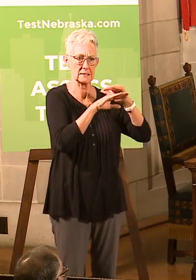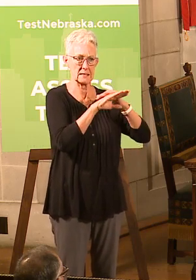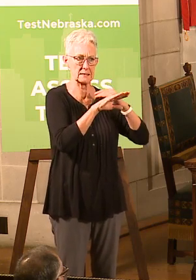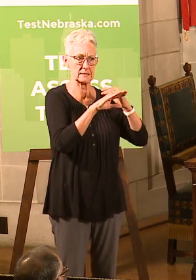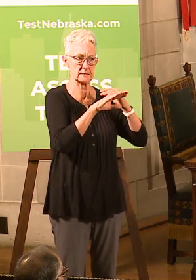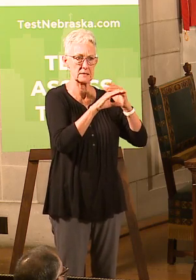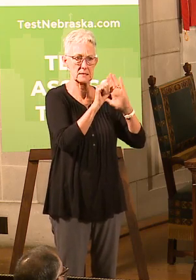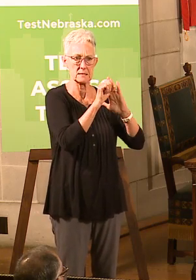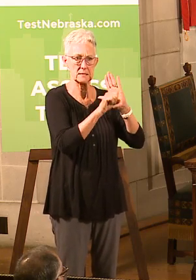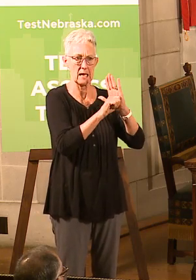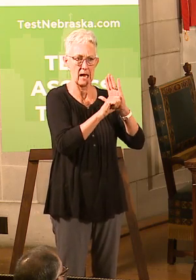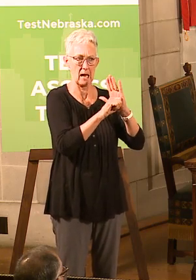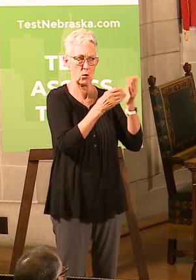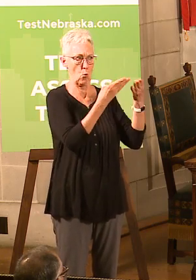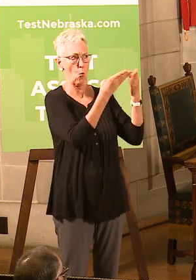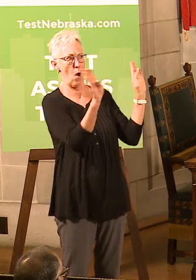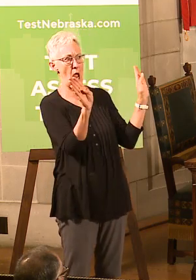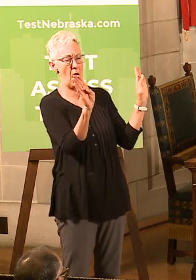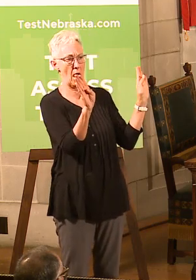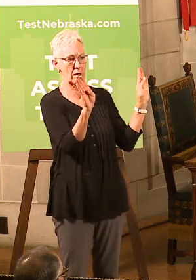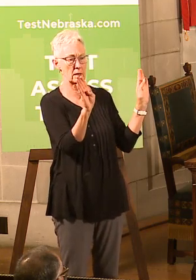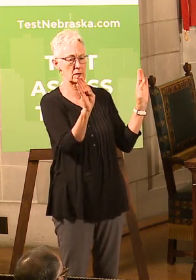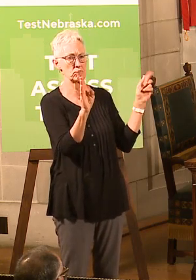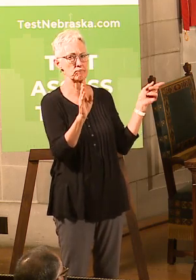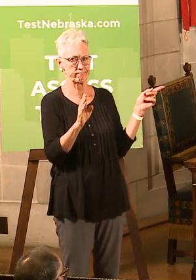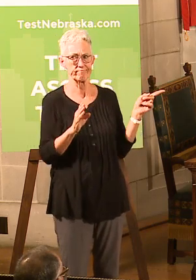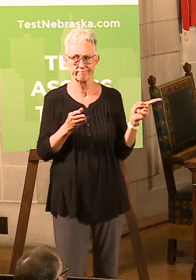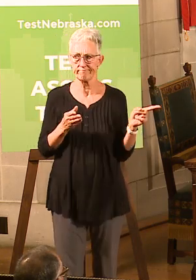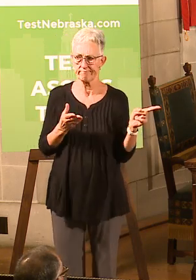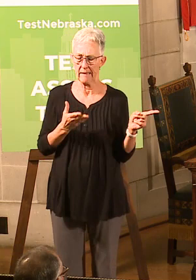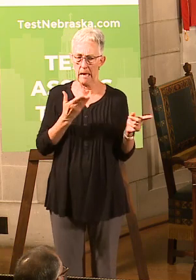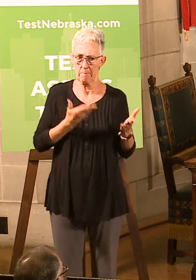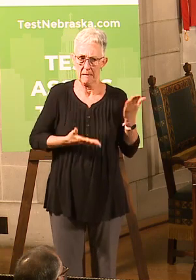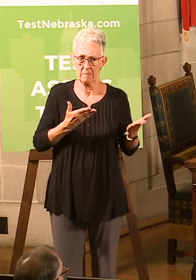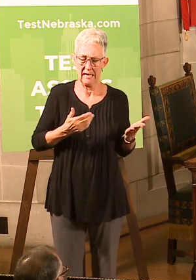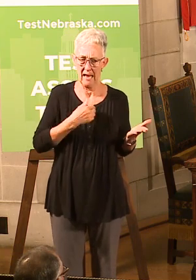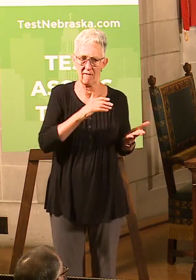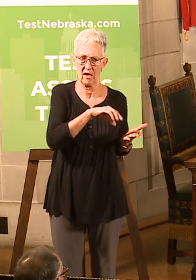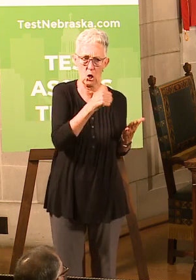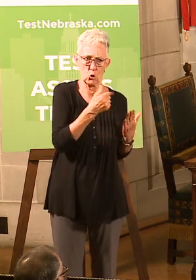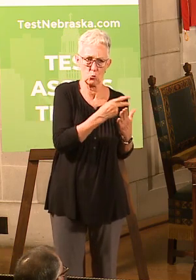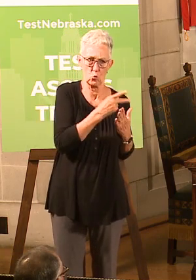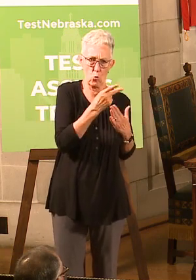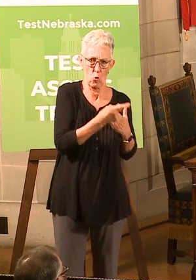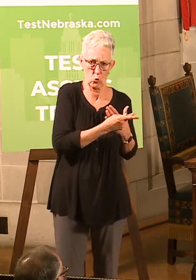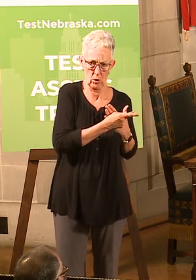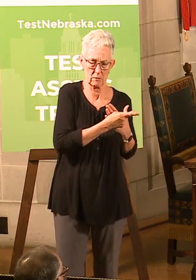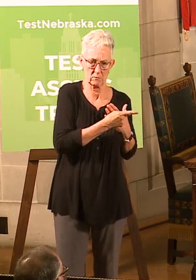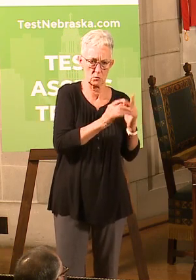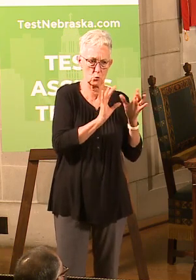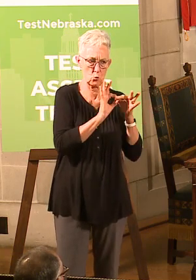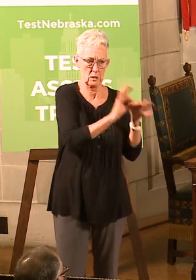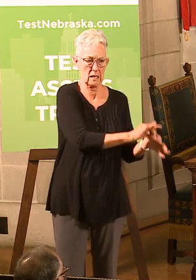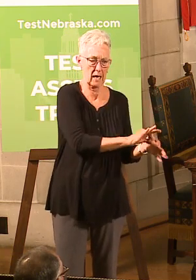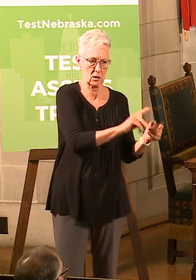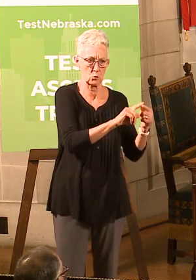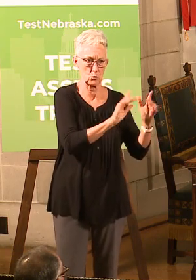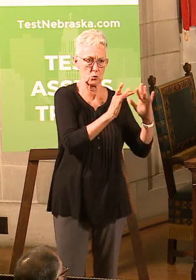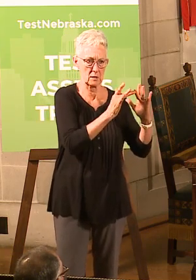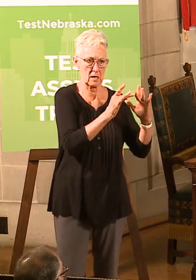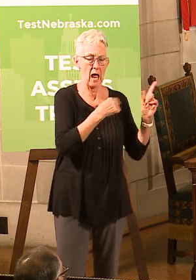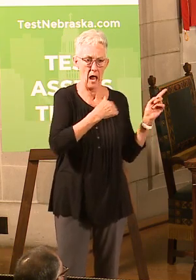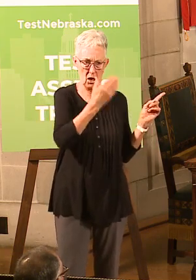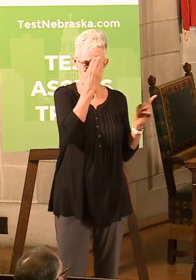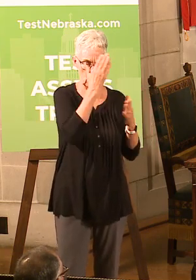specifically, I wouldn't be surprised if there were other programs around broadband. I know that we're going to be talking about doing that with the education money that I've got